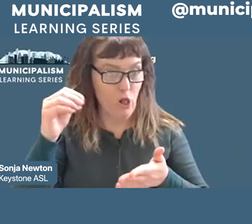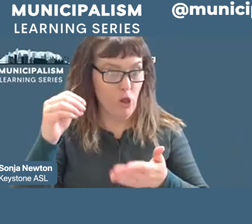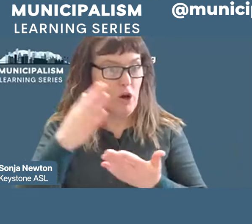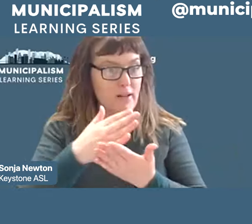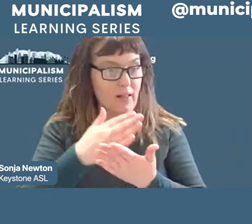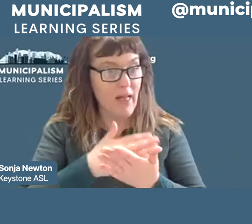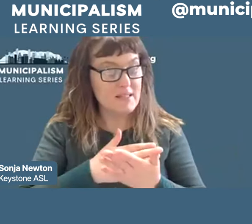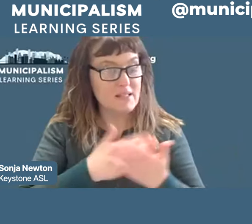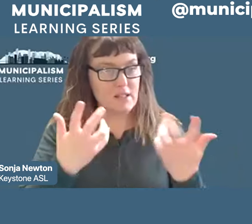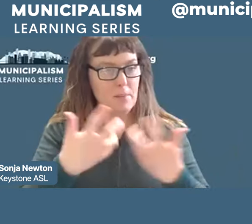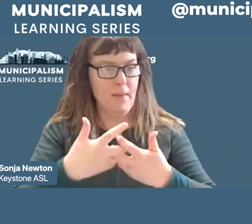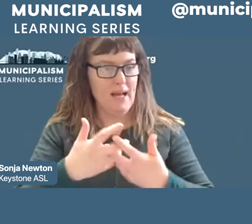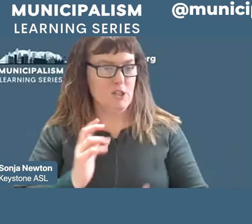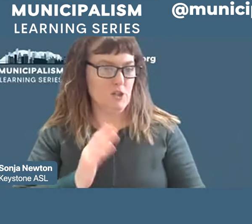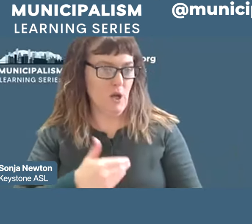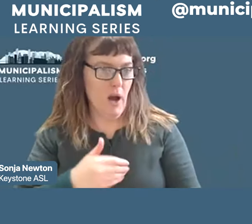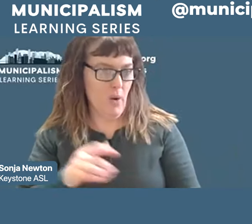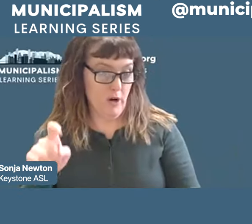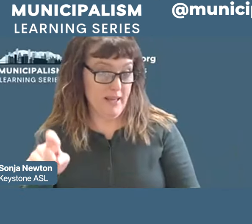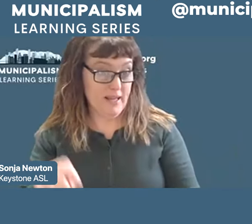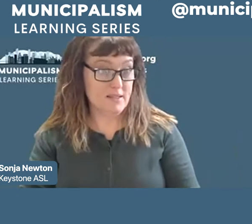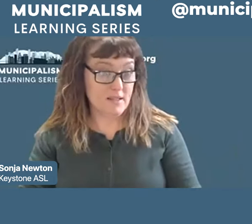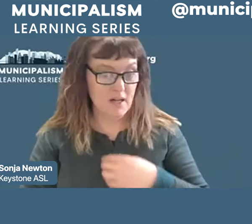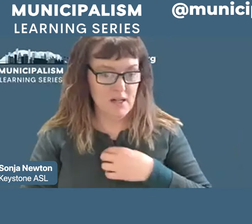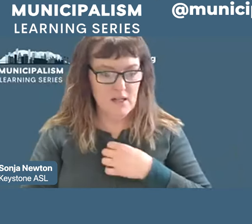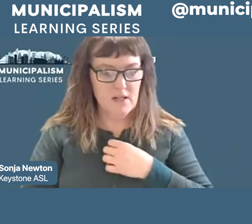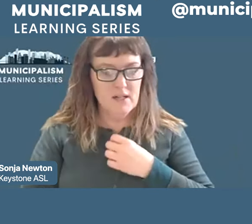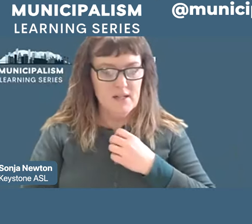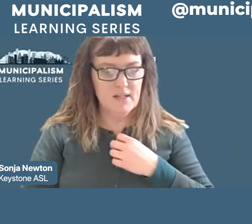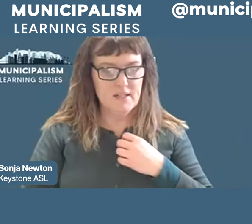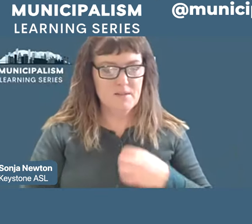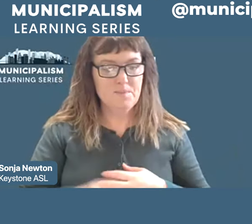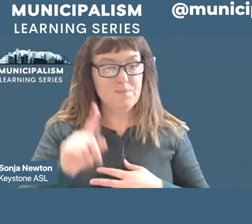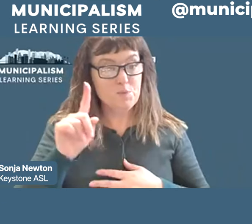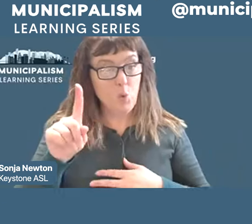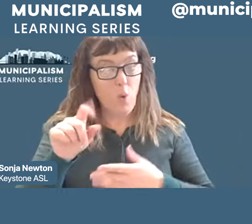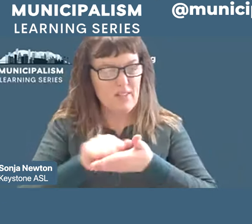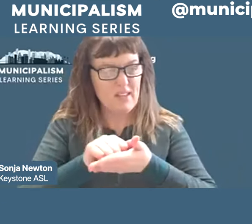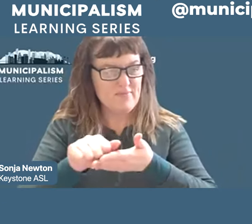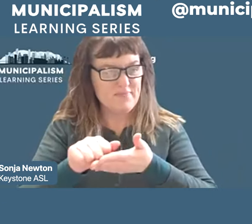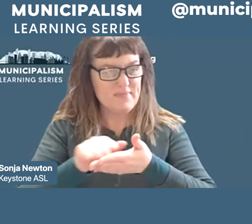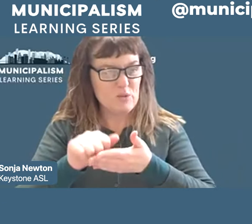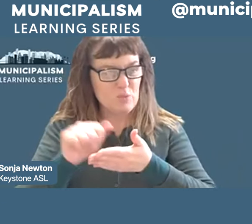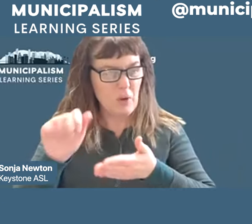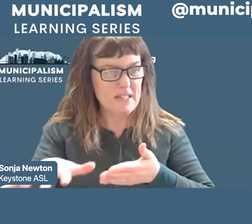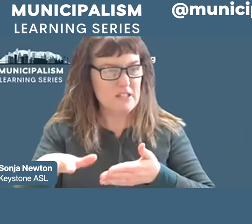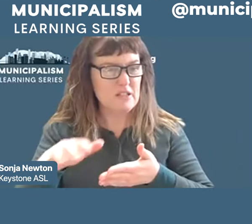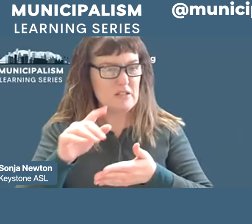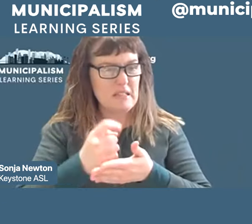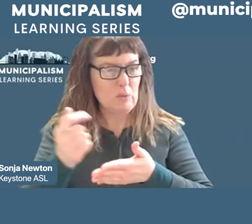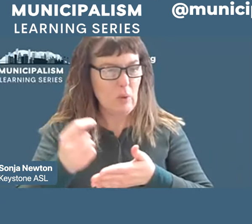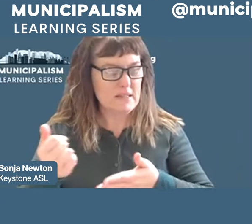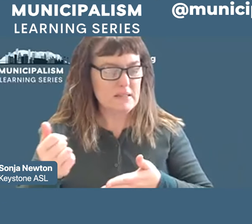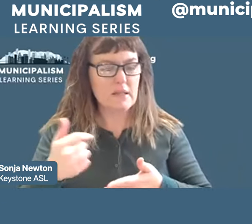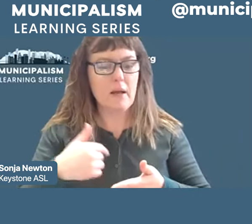to our needs. So one of the erasures, it seems to me, that I want to talk about is the vitality of social movements that